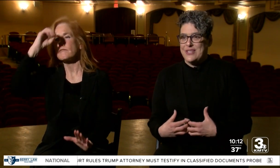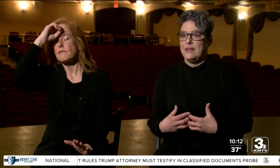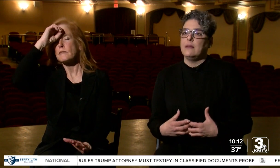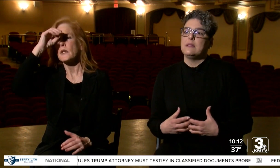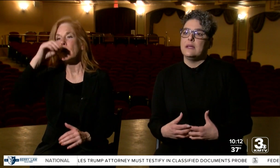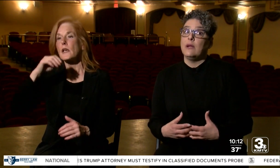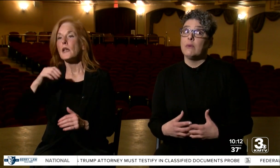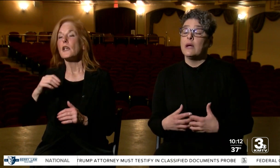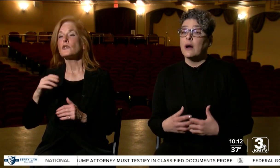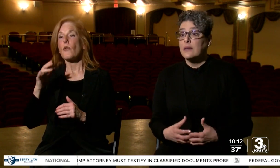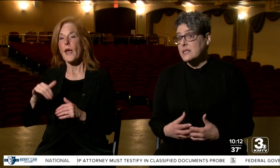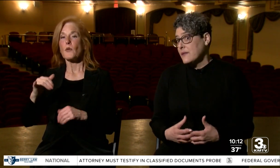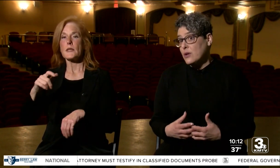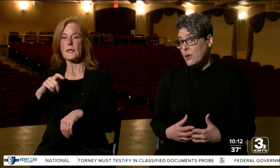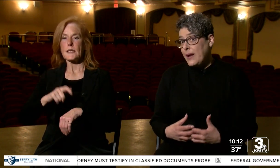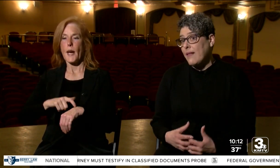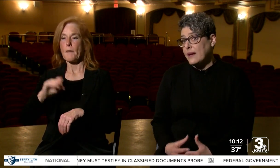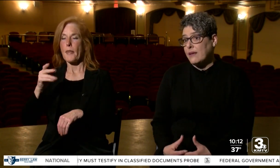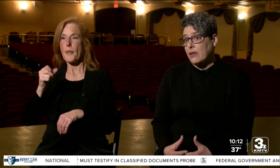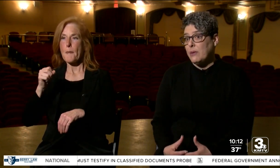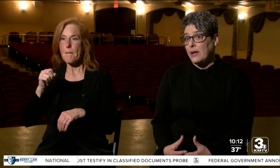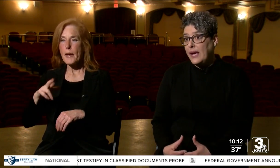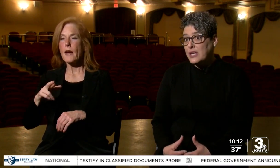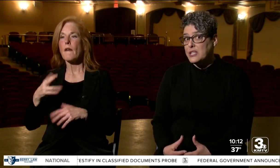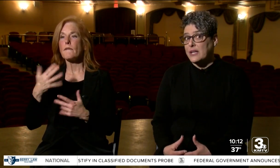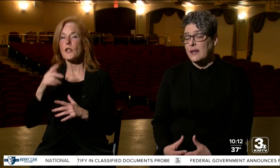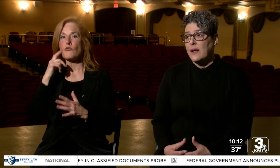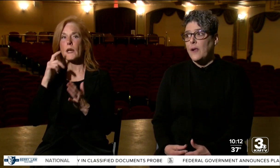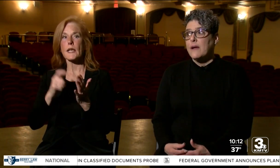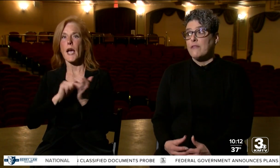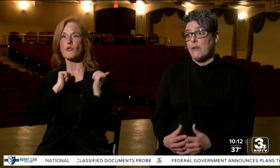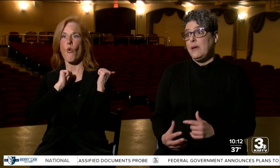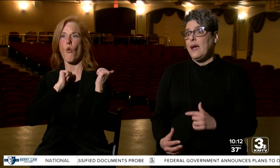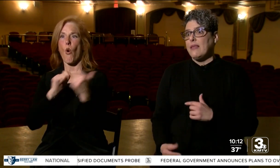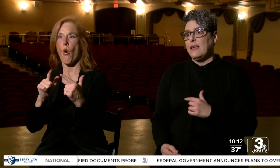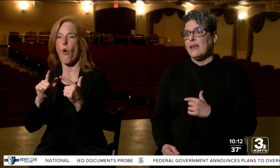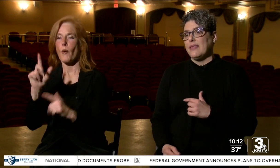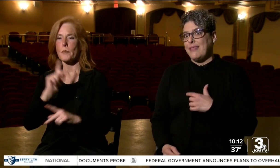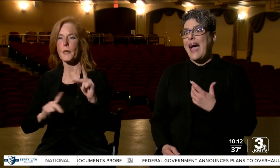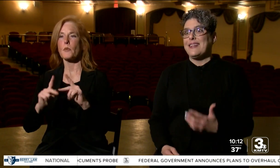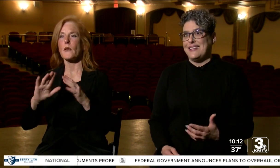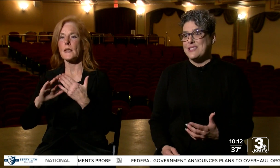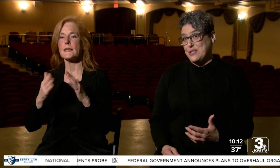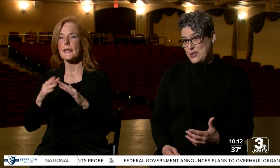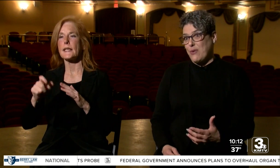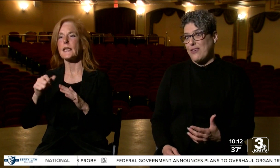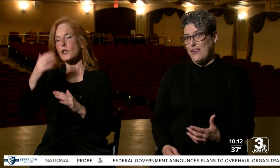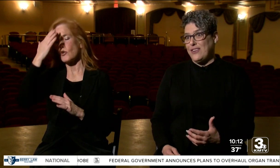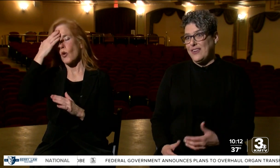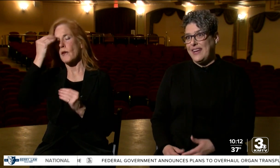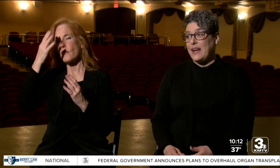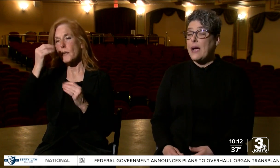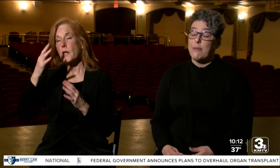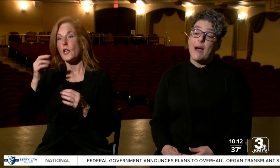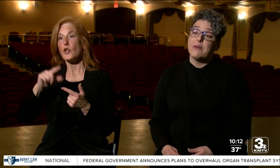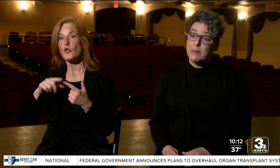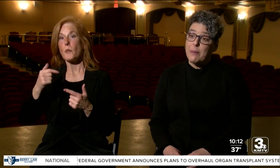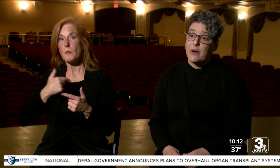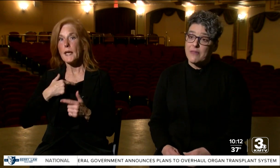person in the city, regardless of their modality of communication, for me, I think that is historical and I'm proud to be